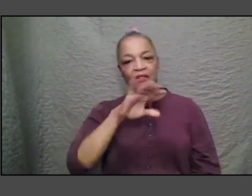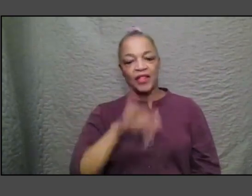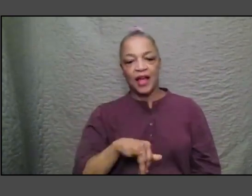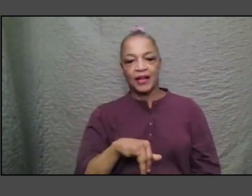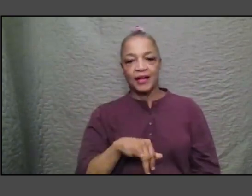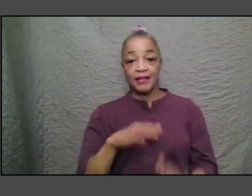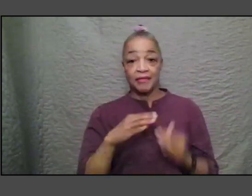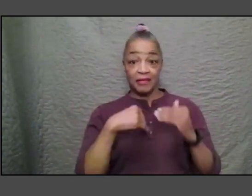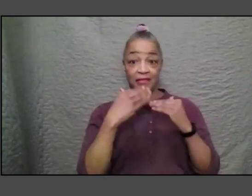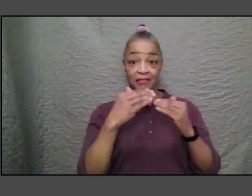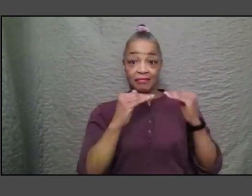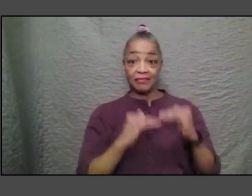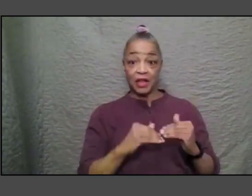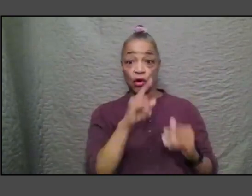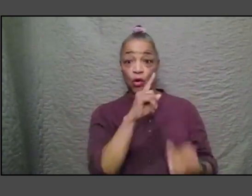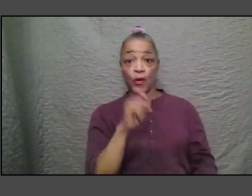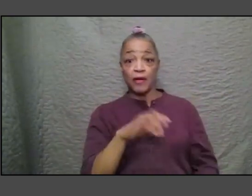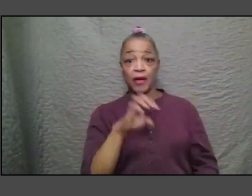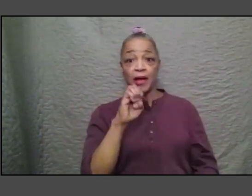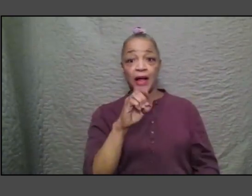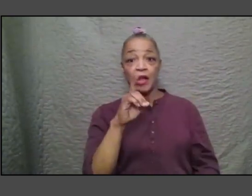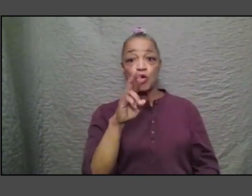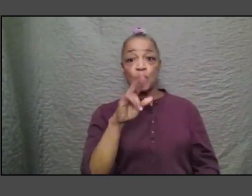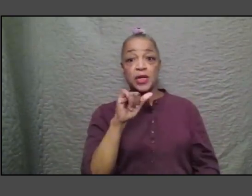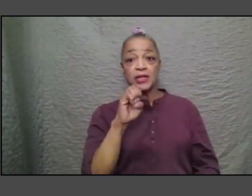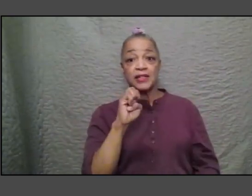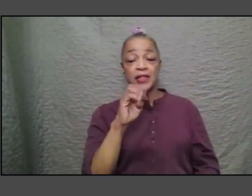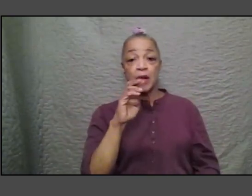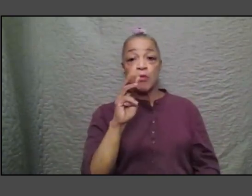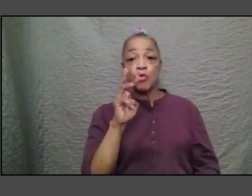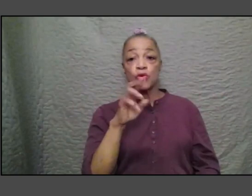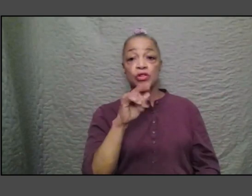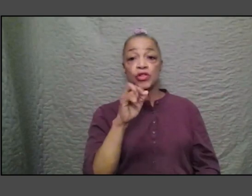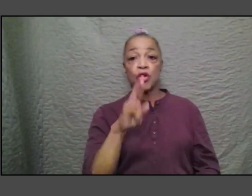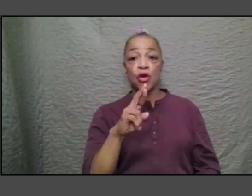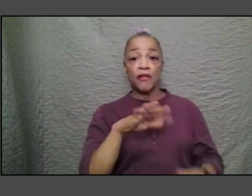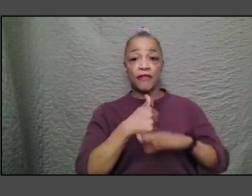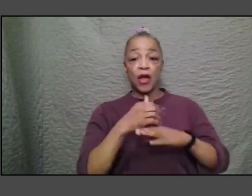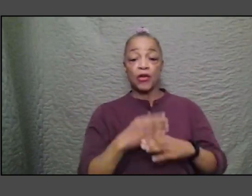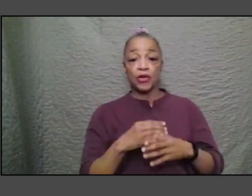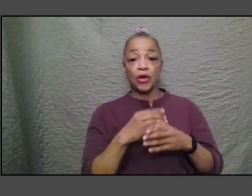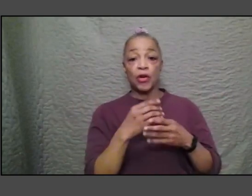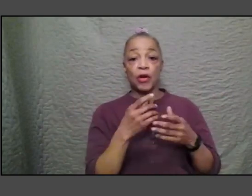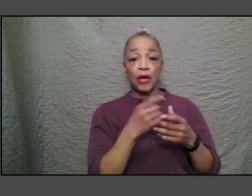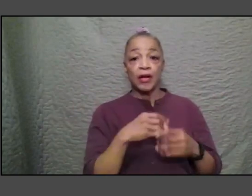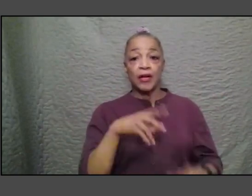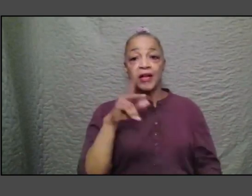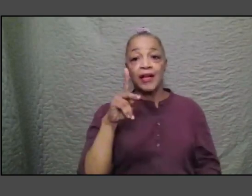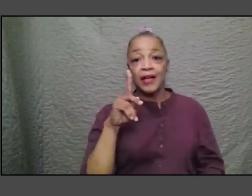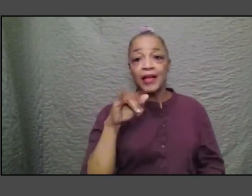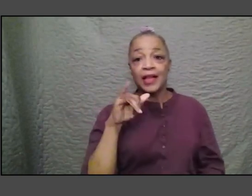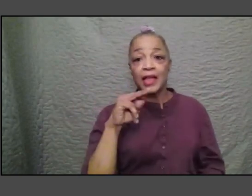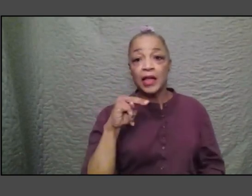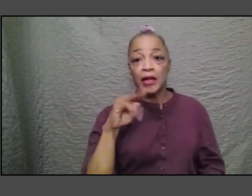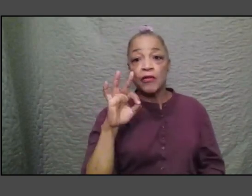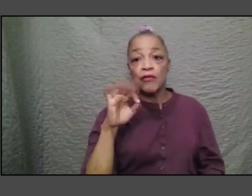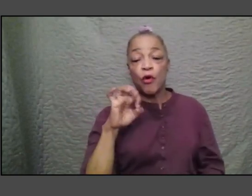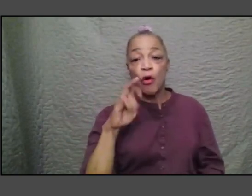idris brewster founder and executive director of the wonderful organization kinfolk how does art and technology